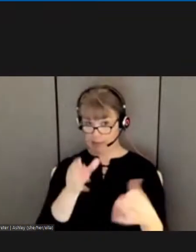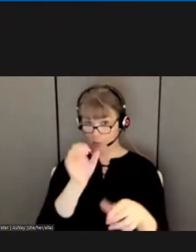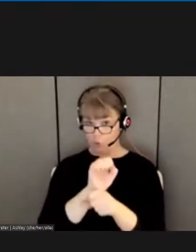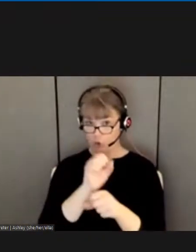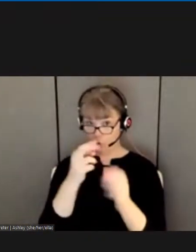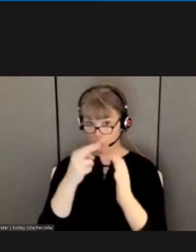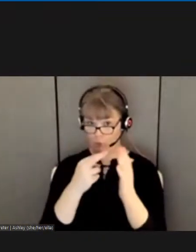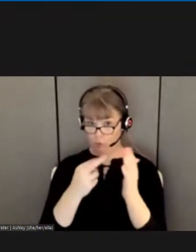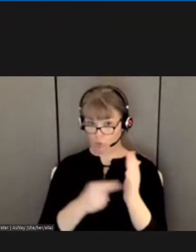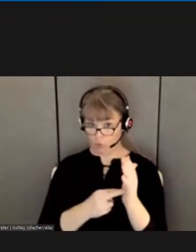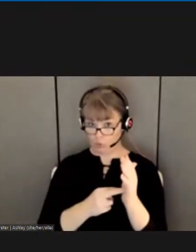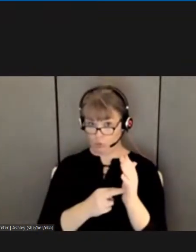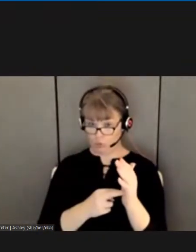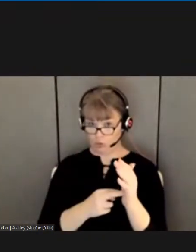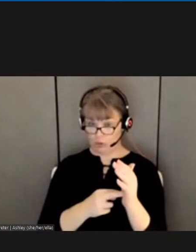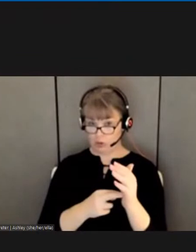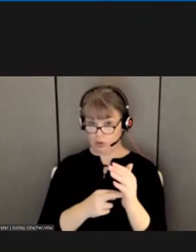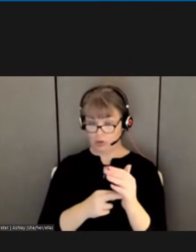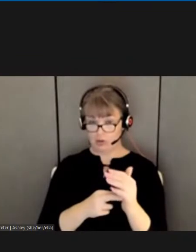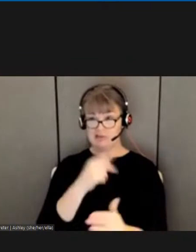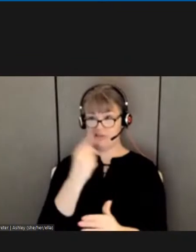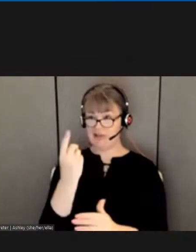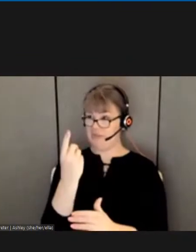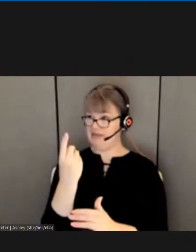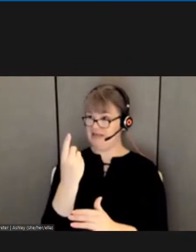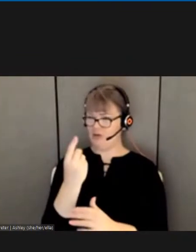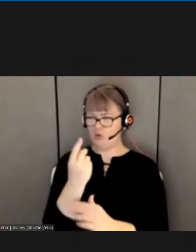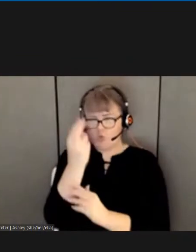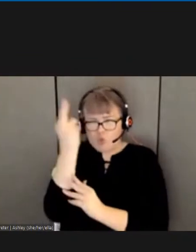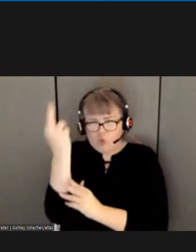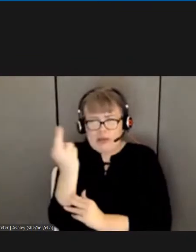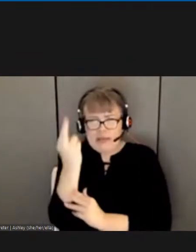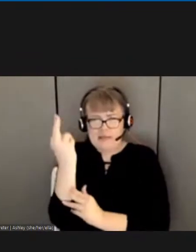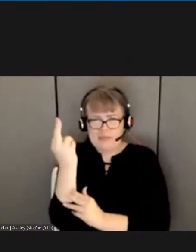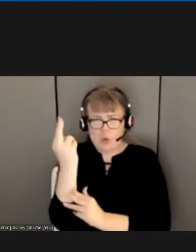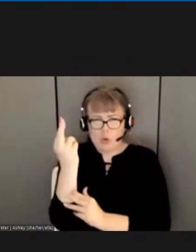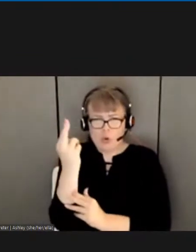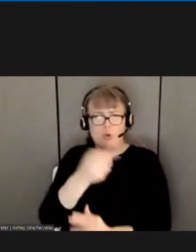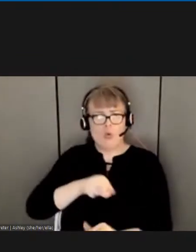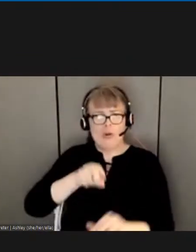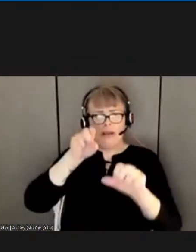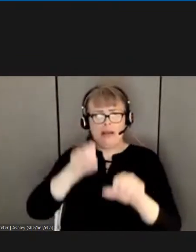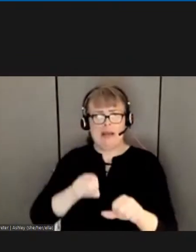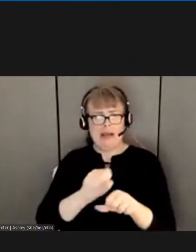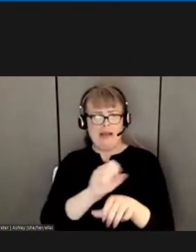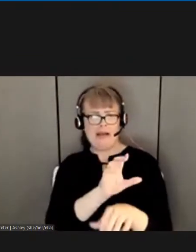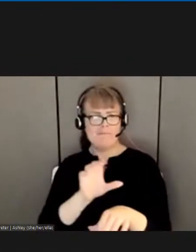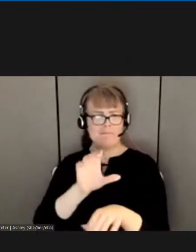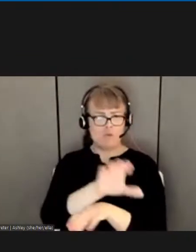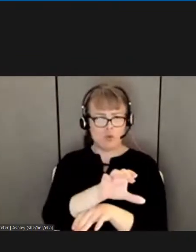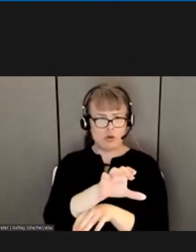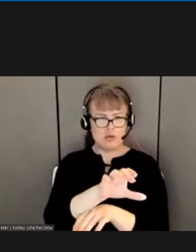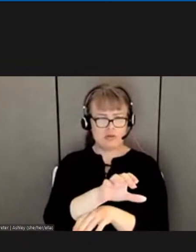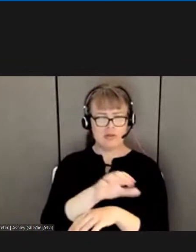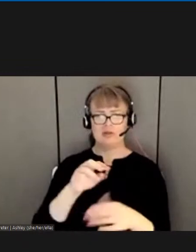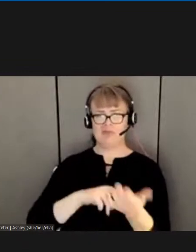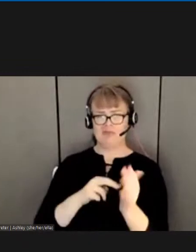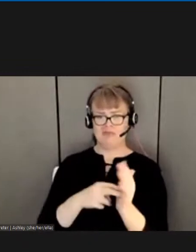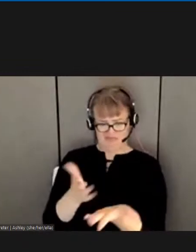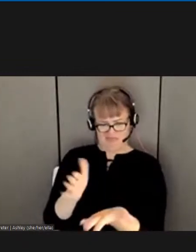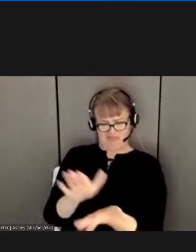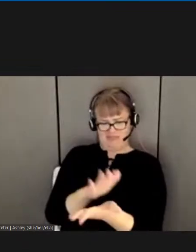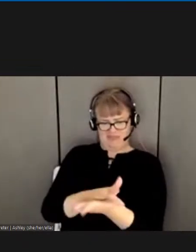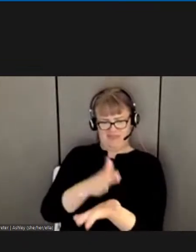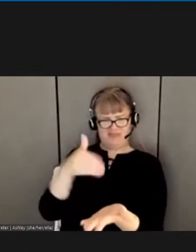substance that we can enforce, then guess what? To me, it's not worth the paper it's written on. So we're